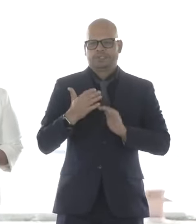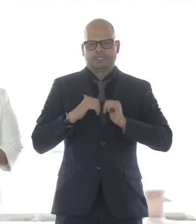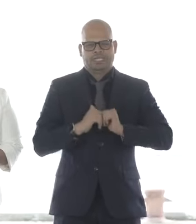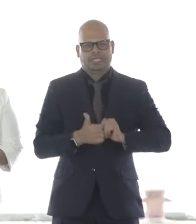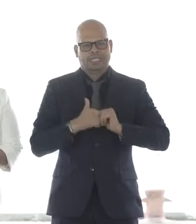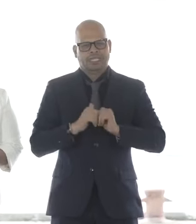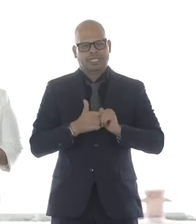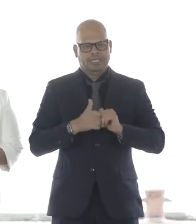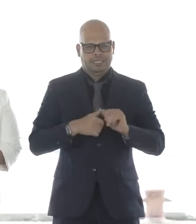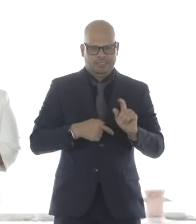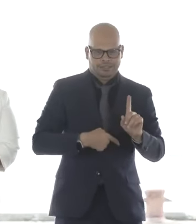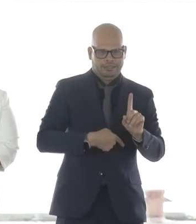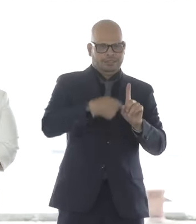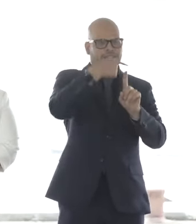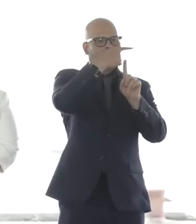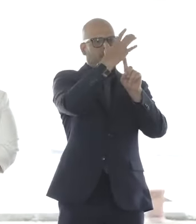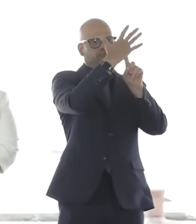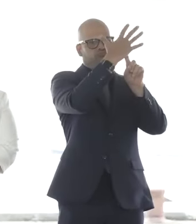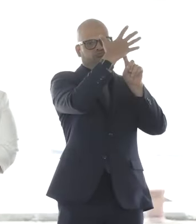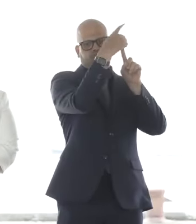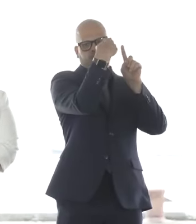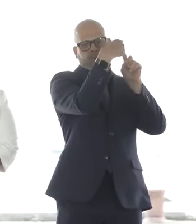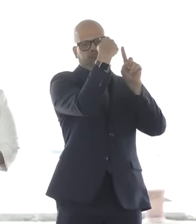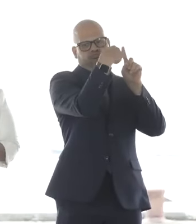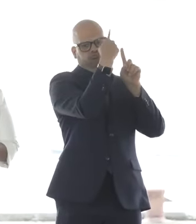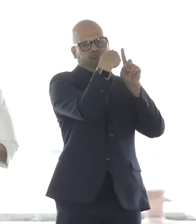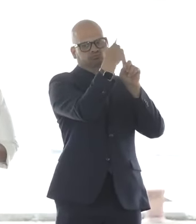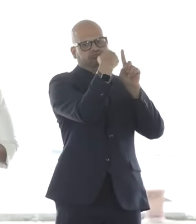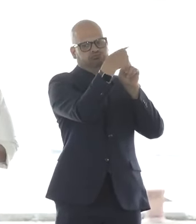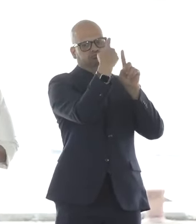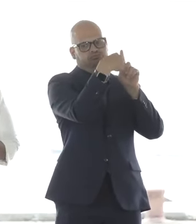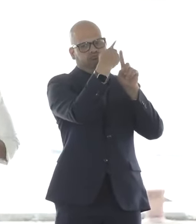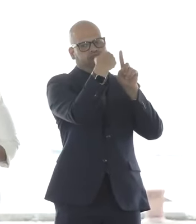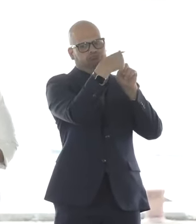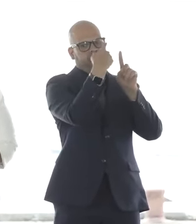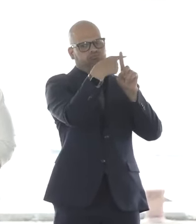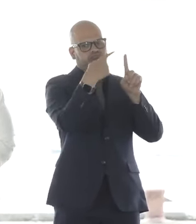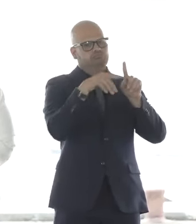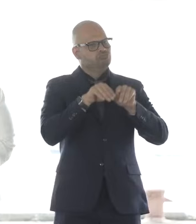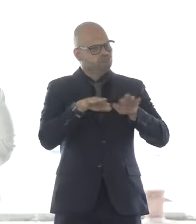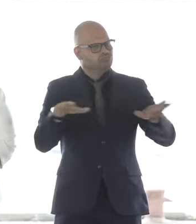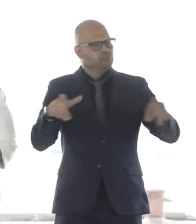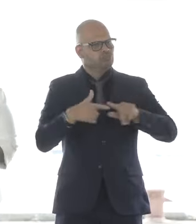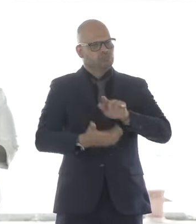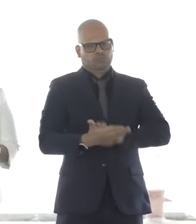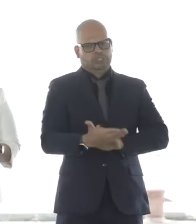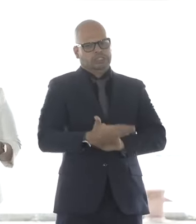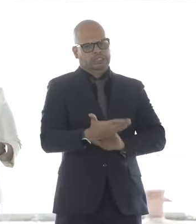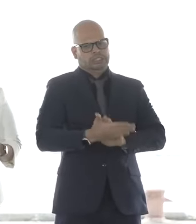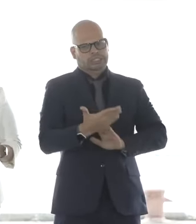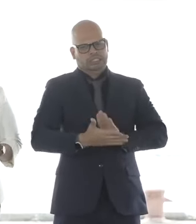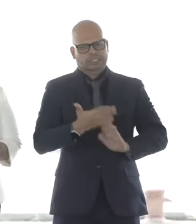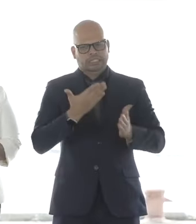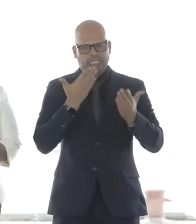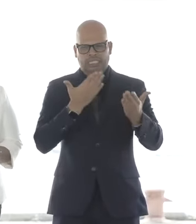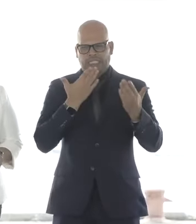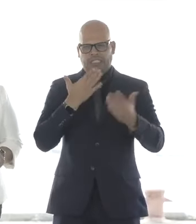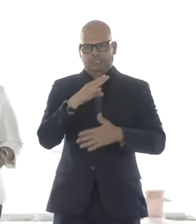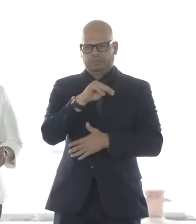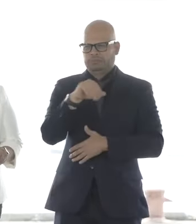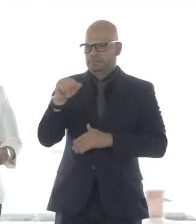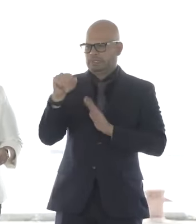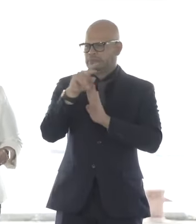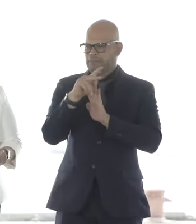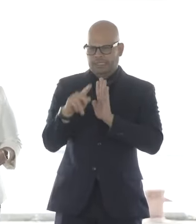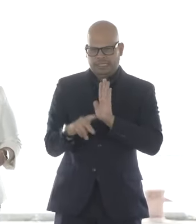That's all produced thanks to Massachusetts policy, Massachusetts workers, and Massachusetts leadership. So as you sit